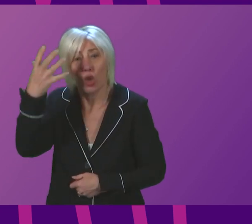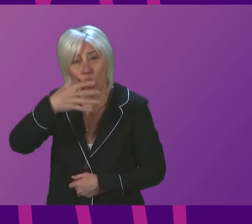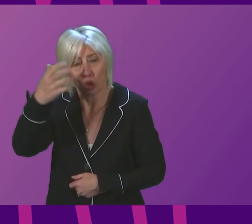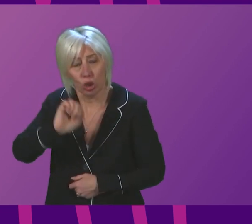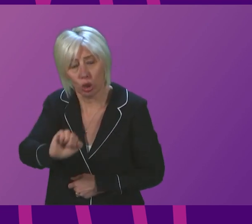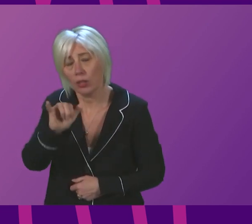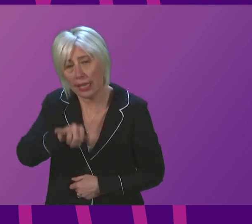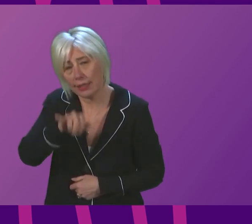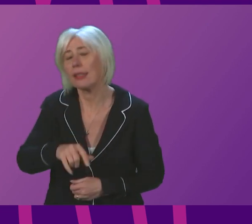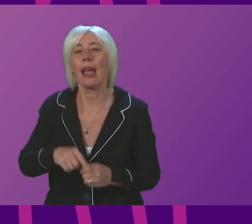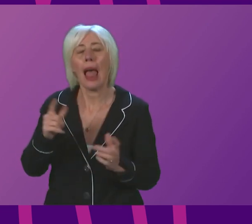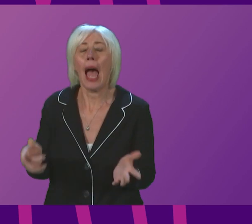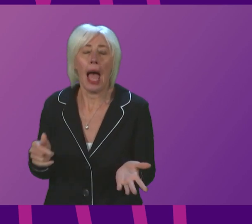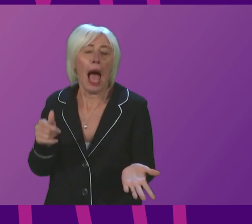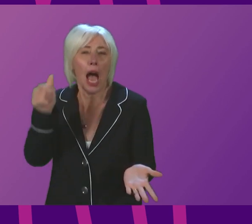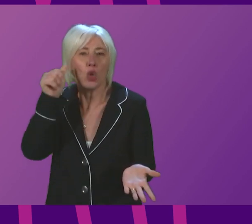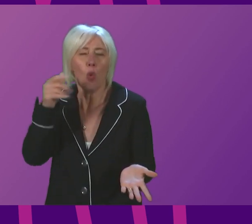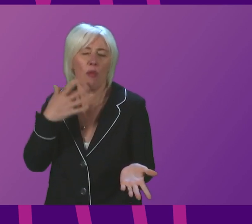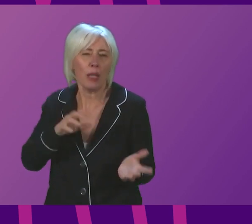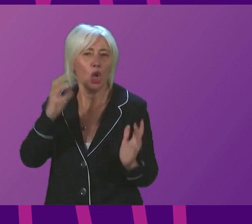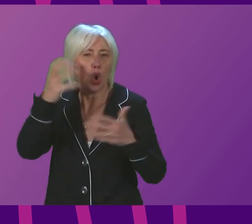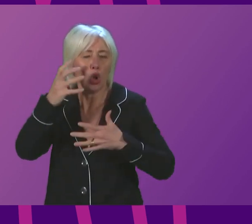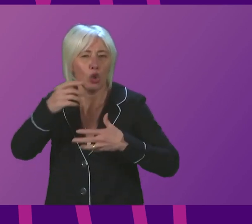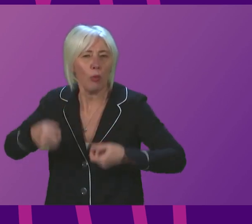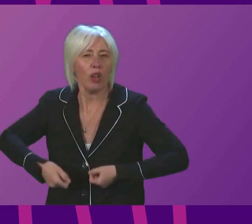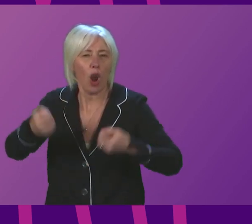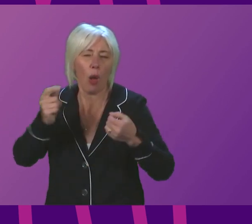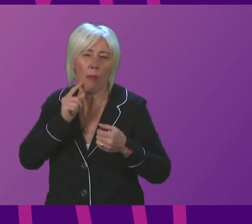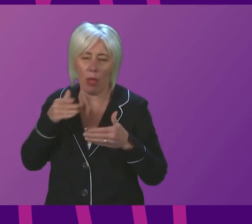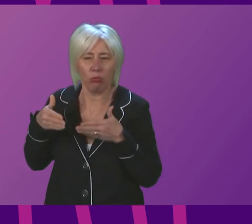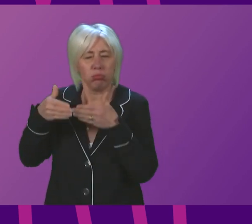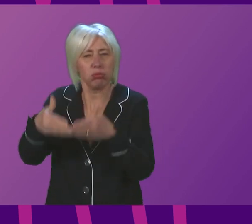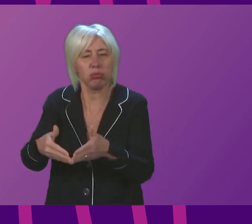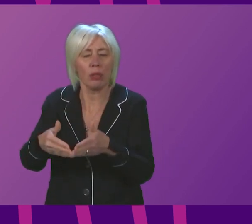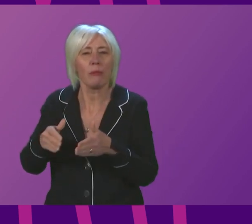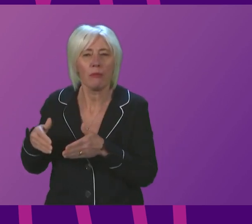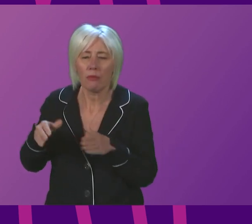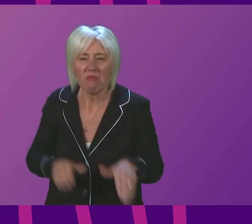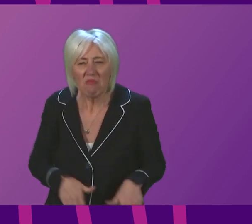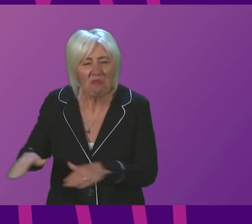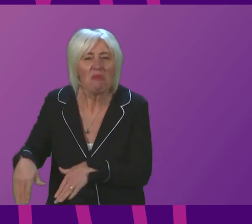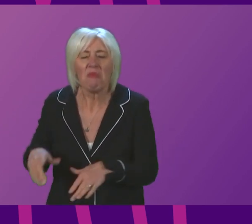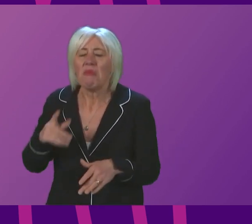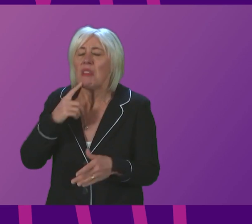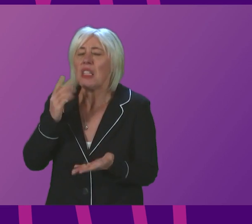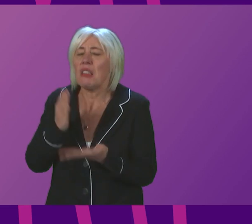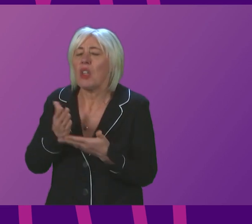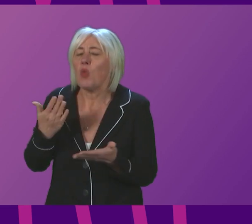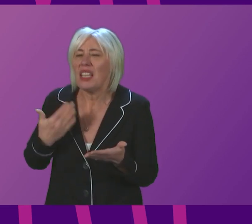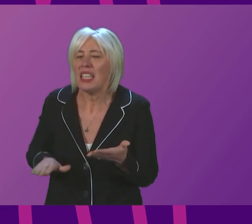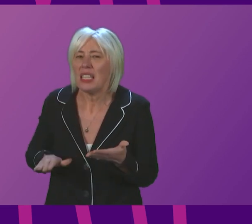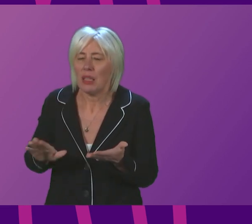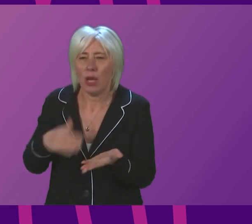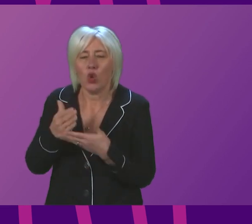have understandably had concerns raised about seafarers in the past. have looked at those concerns. Clearly, there is a need here to have protective